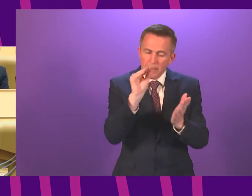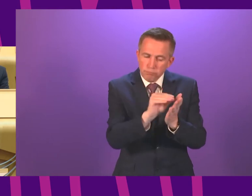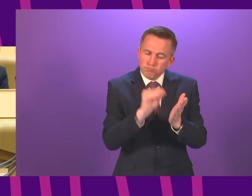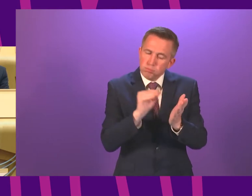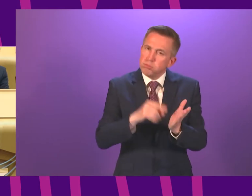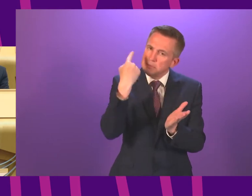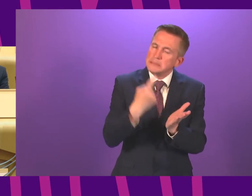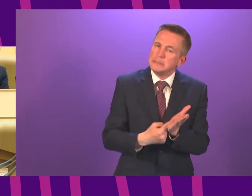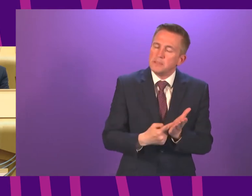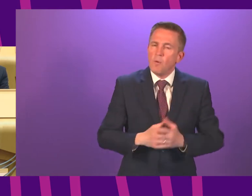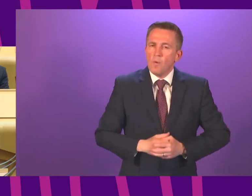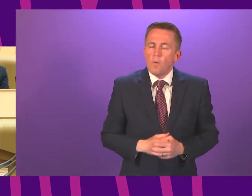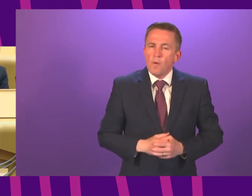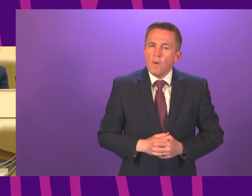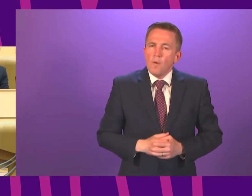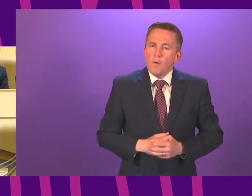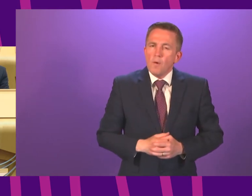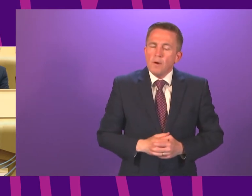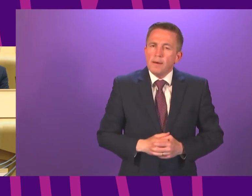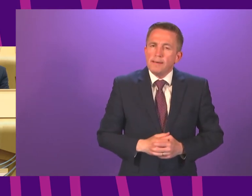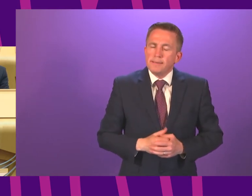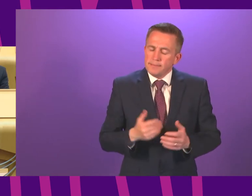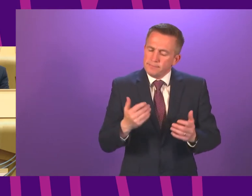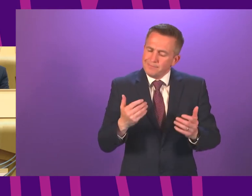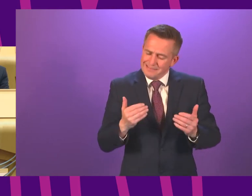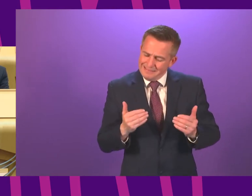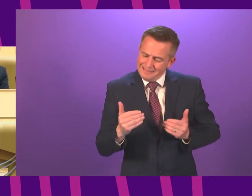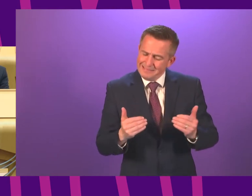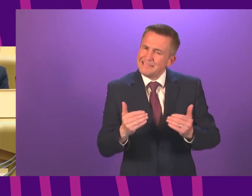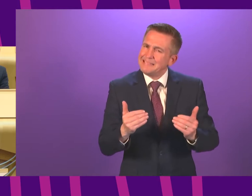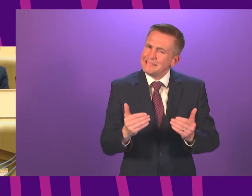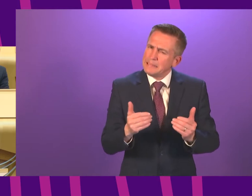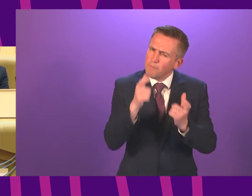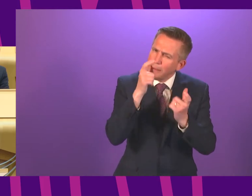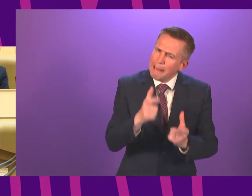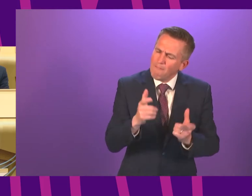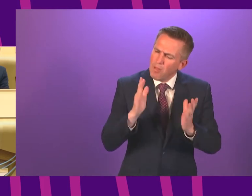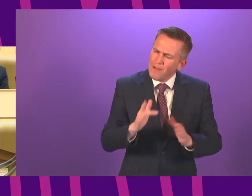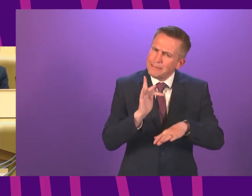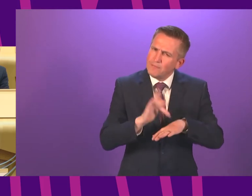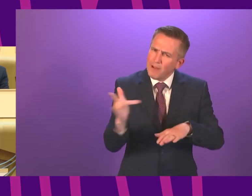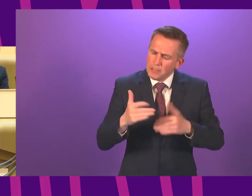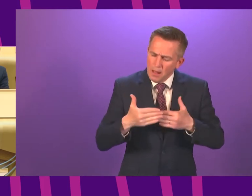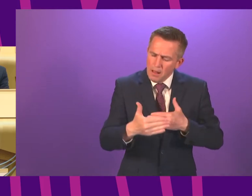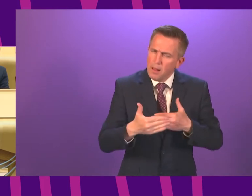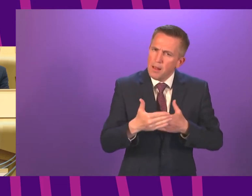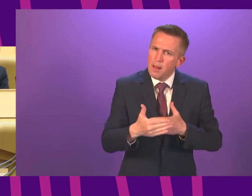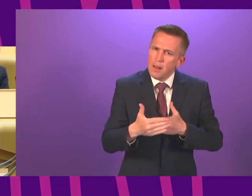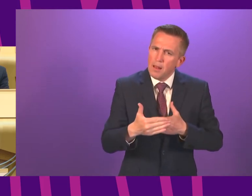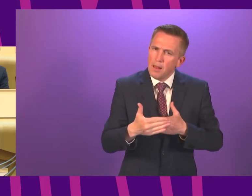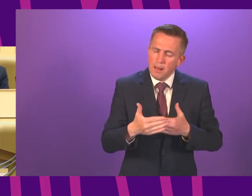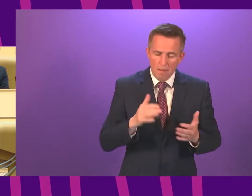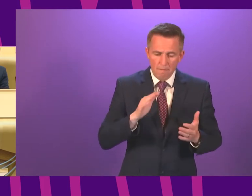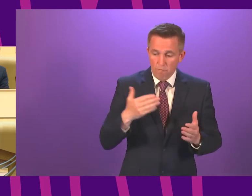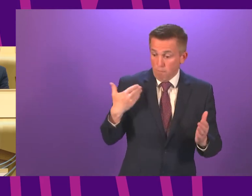this reflects the fact that we are currently at a delicate and fragile point in what we very much hope is a transition